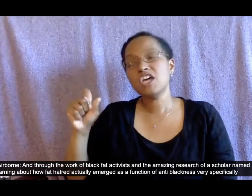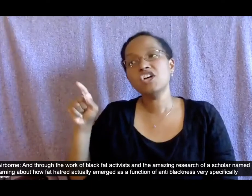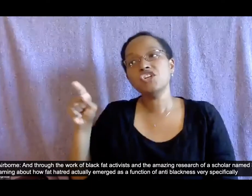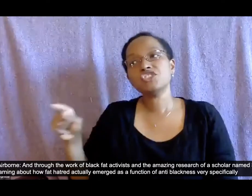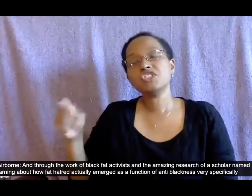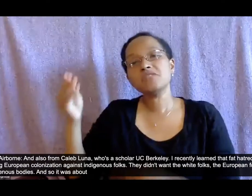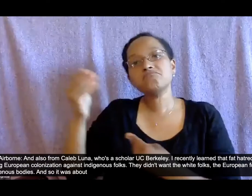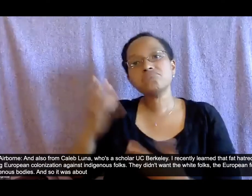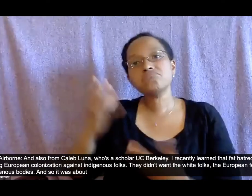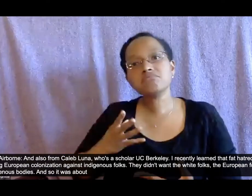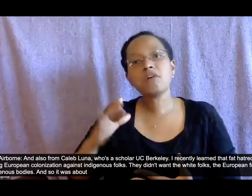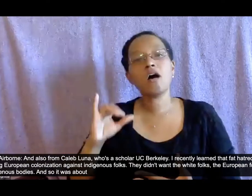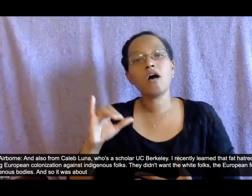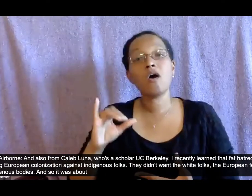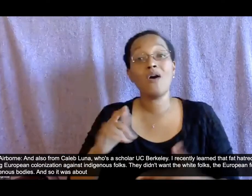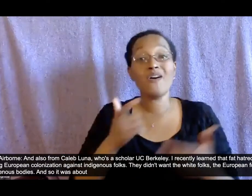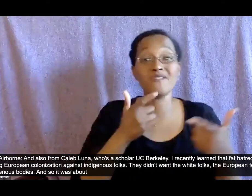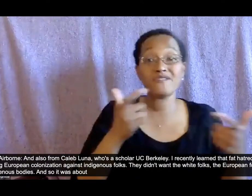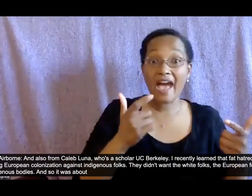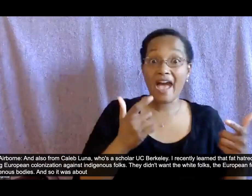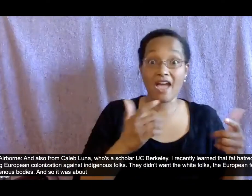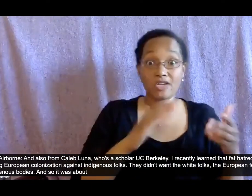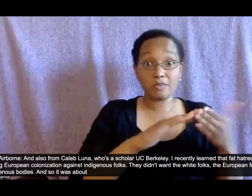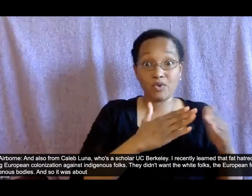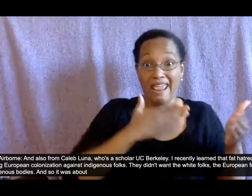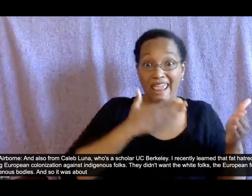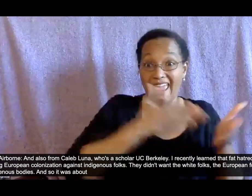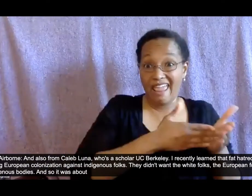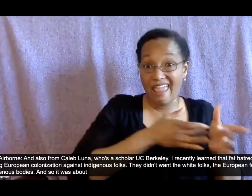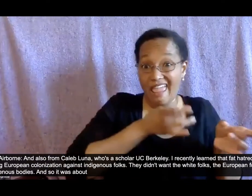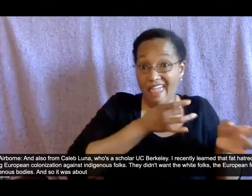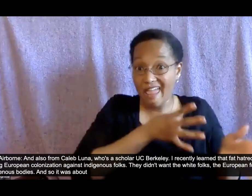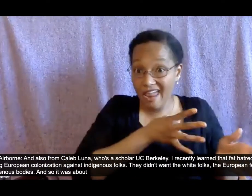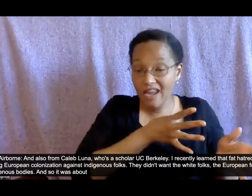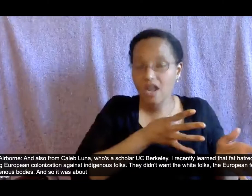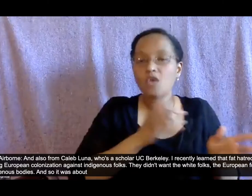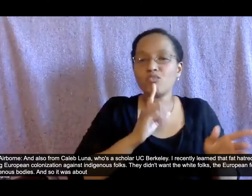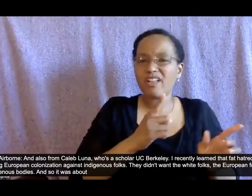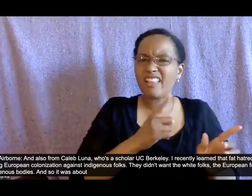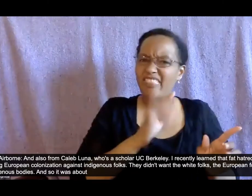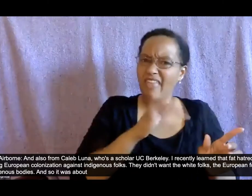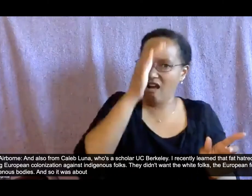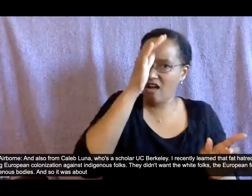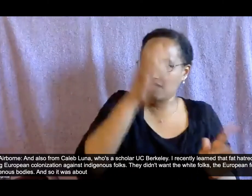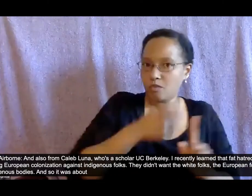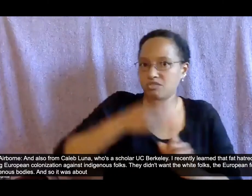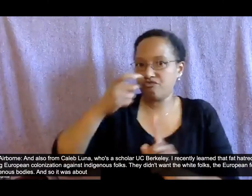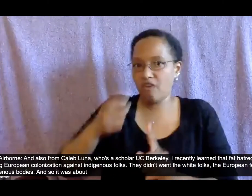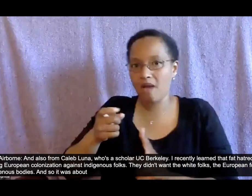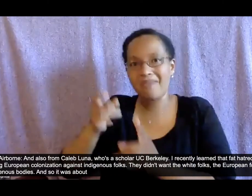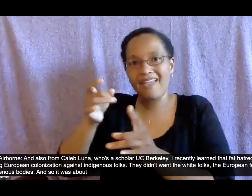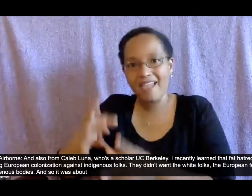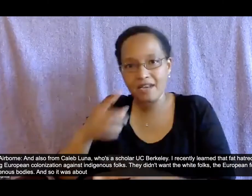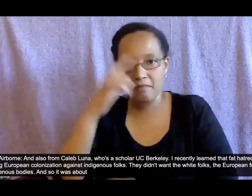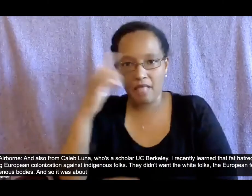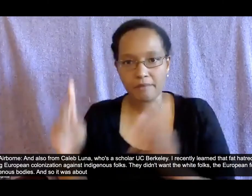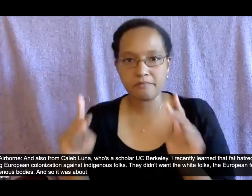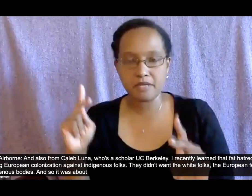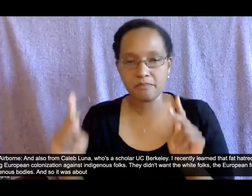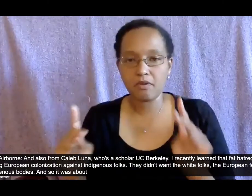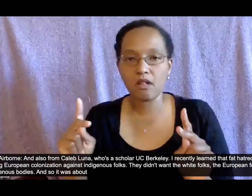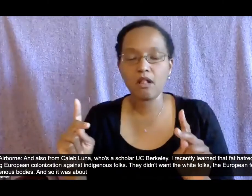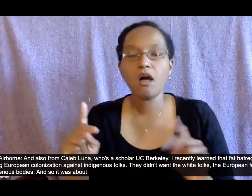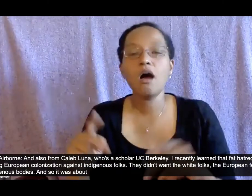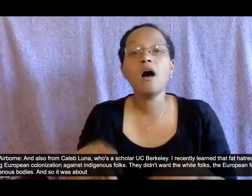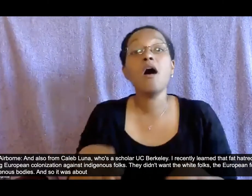and also from caleb luna who's a scholar at uc berkeley i recently learned that fat hatred was promoted